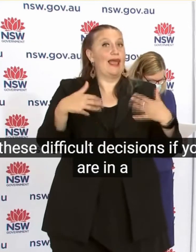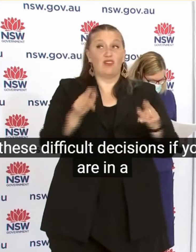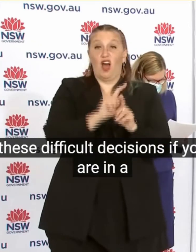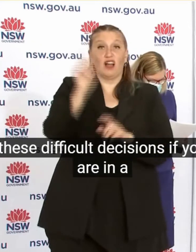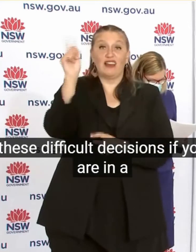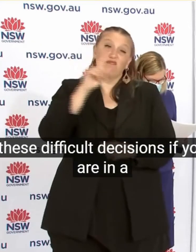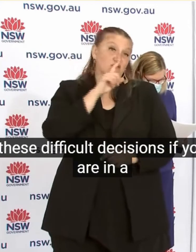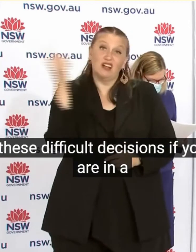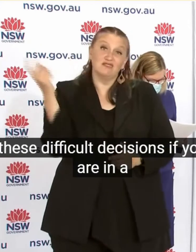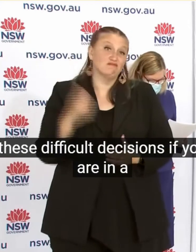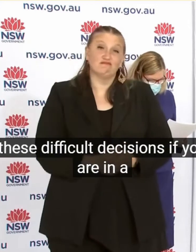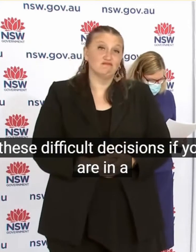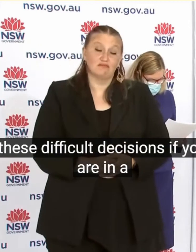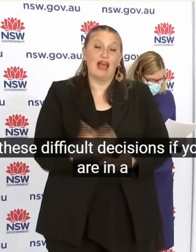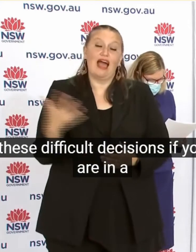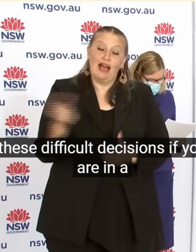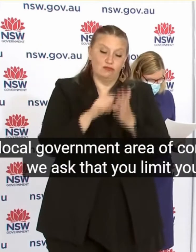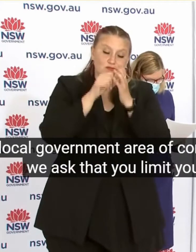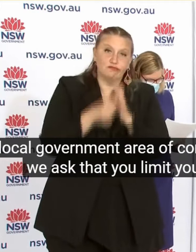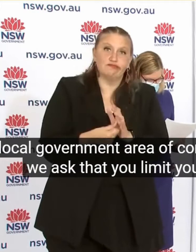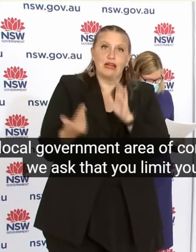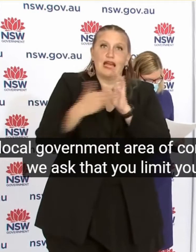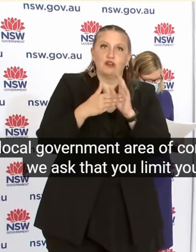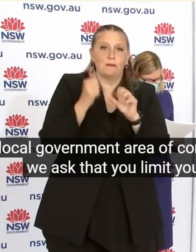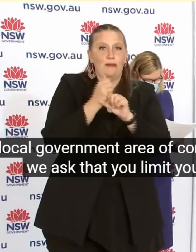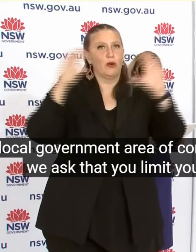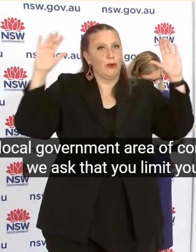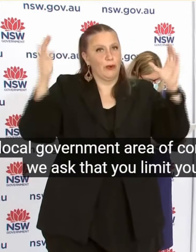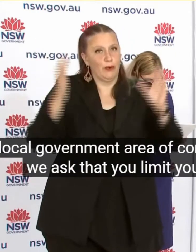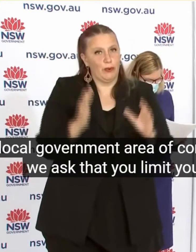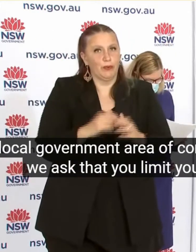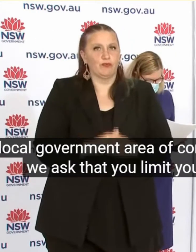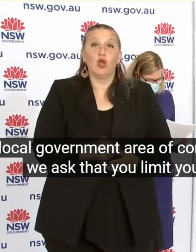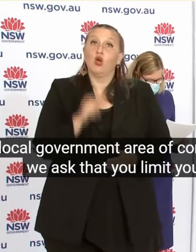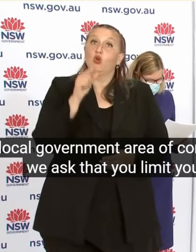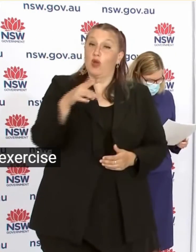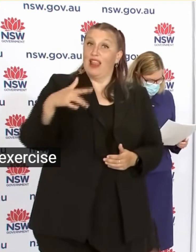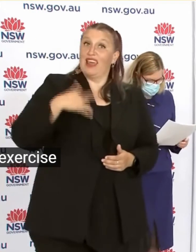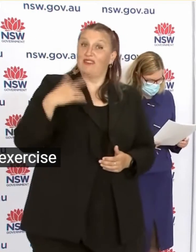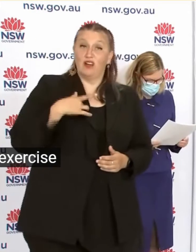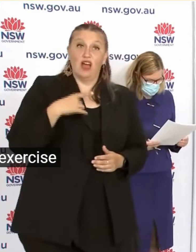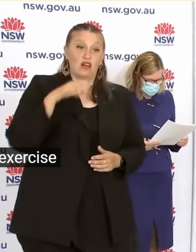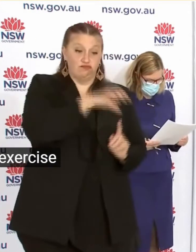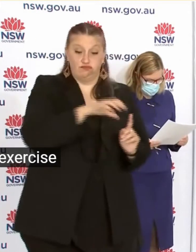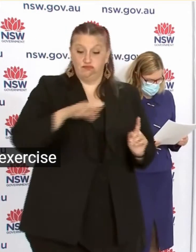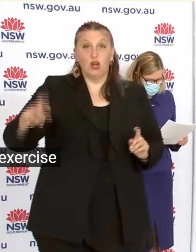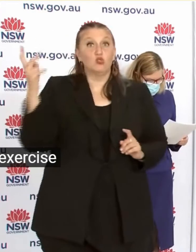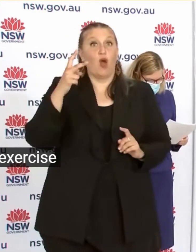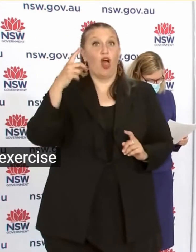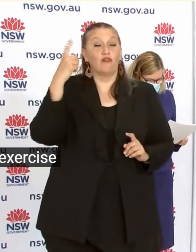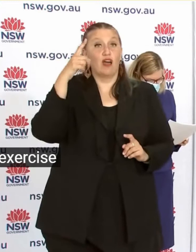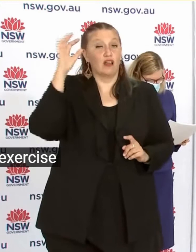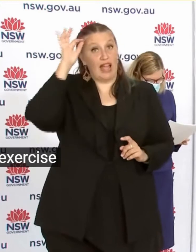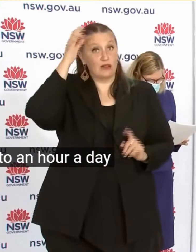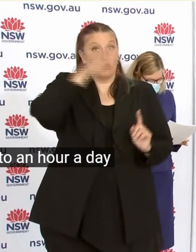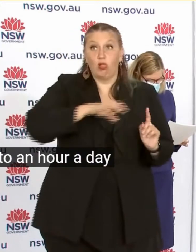local government area of concern We ask that you limit your exercise to an hour a day Unfortunately too many people are using that